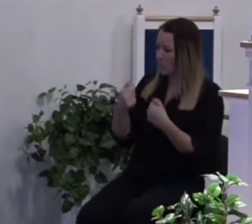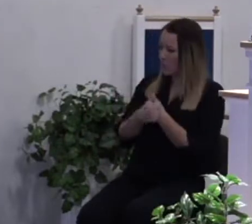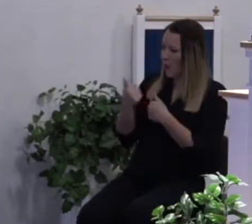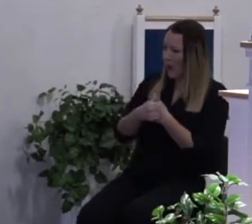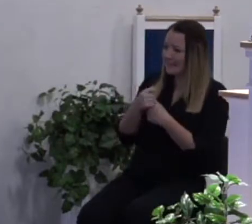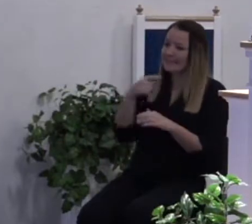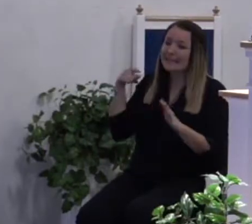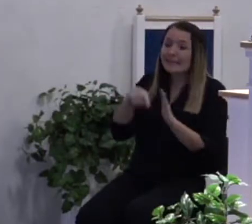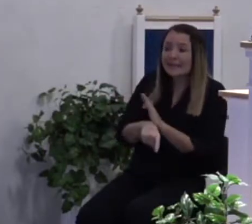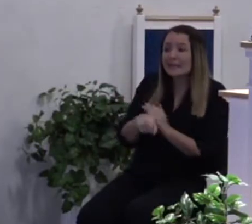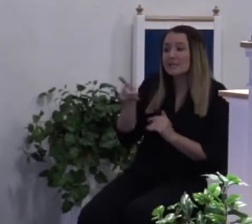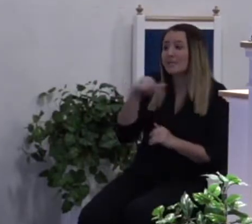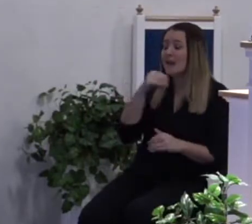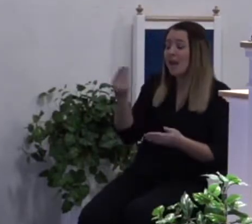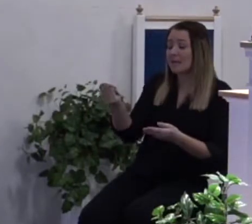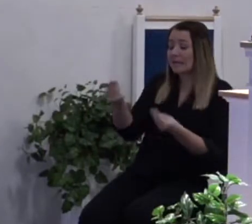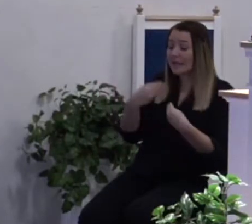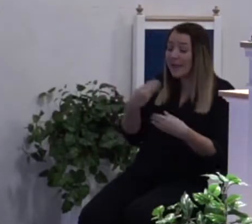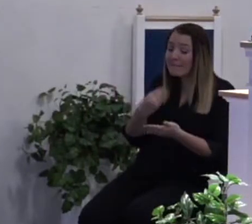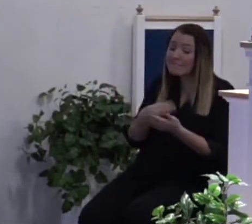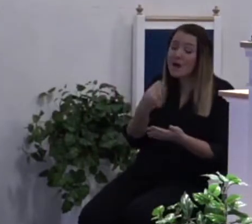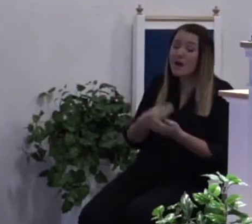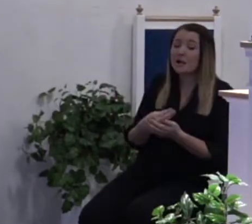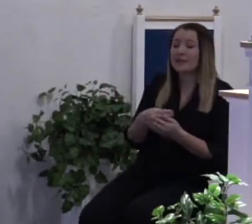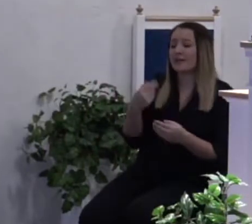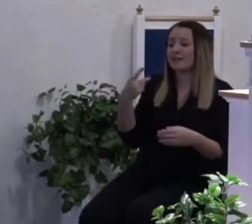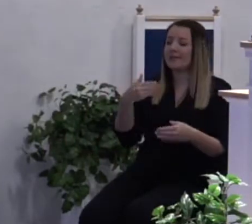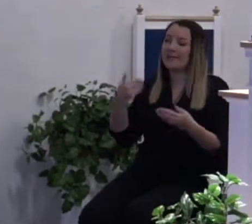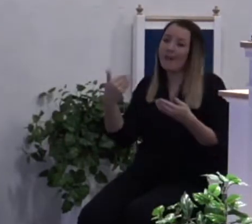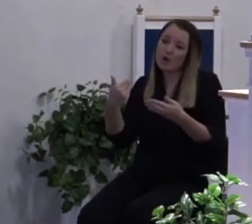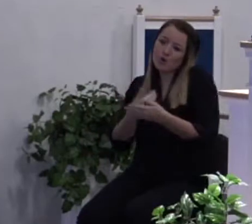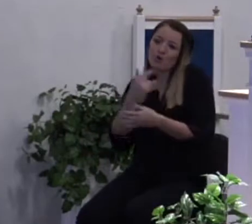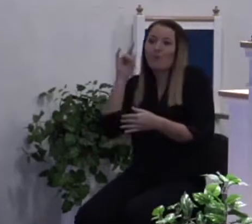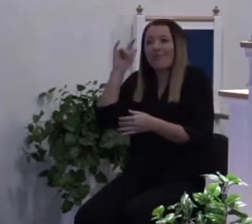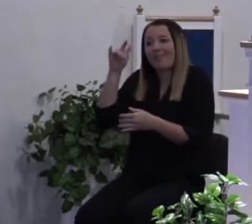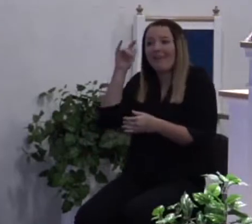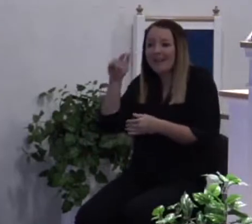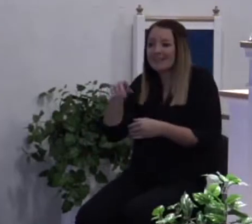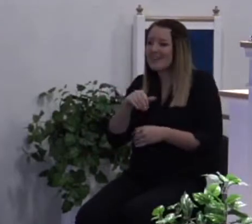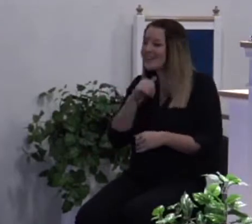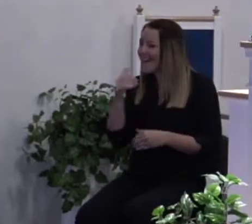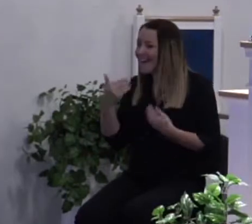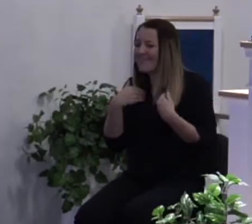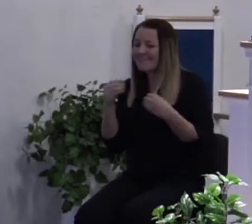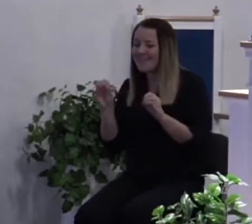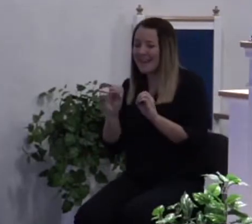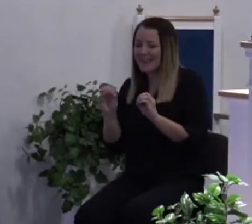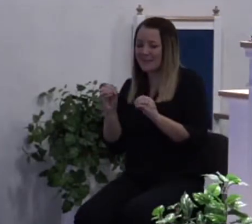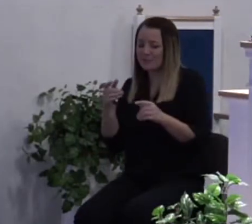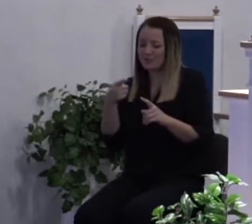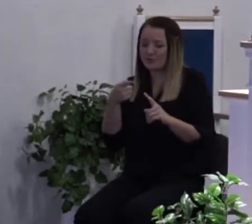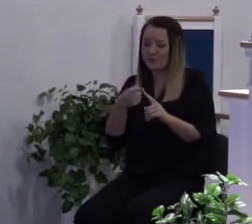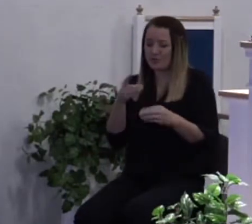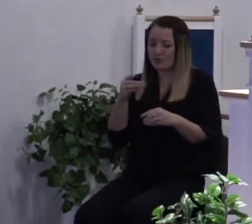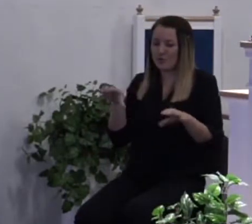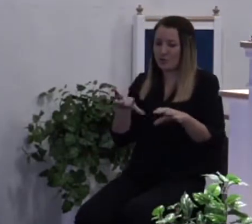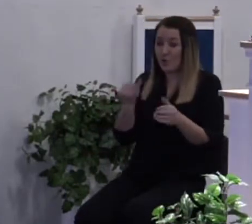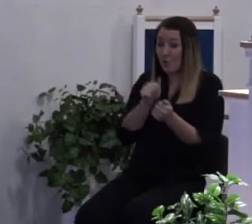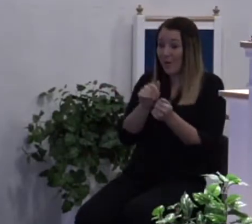wants them to have another jet plane and all of that. That has got nothing to do with the Bible. That is going and buying that